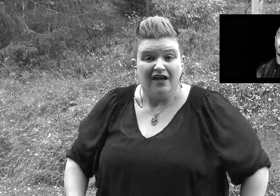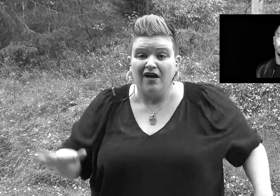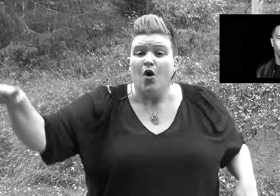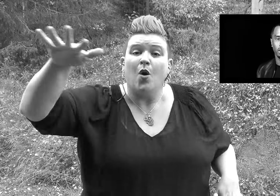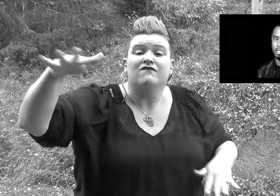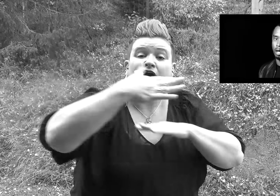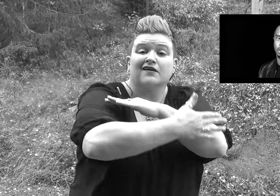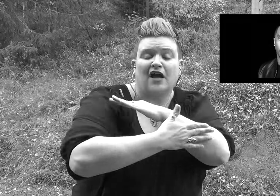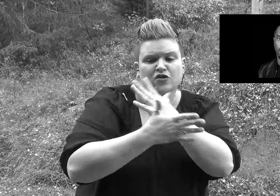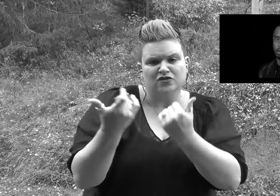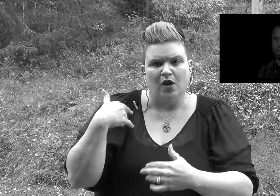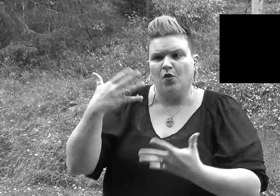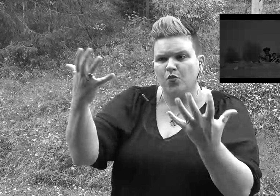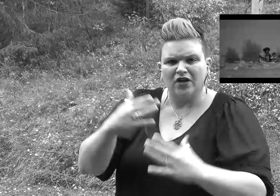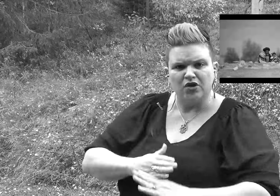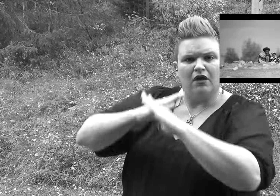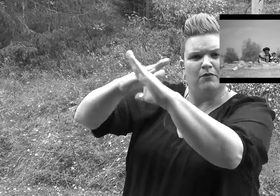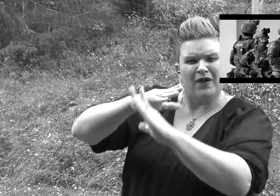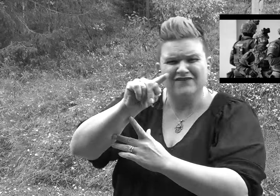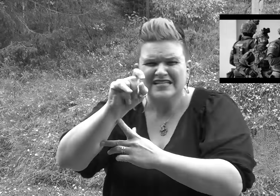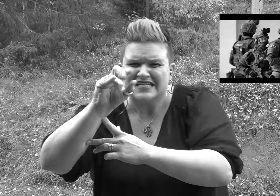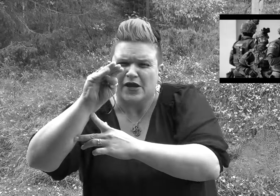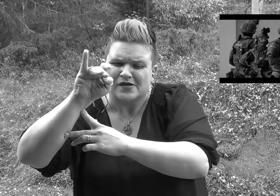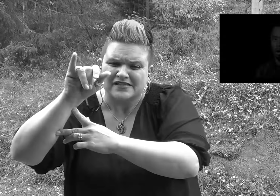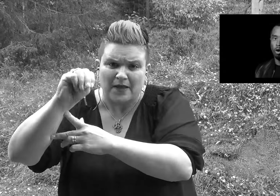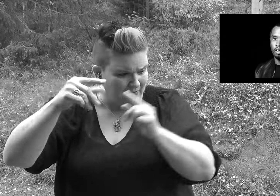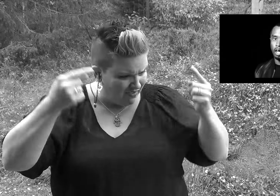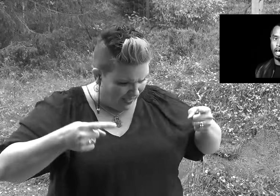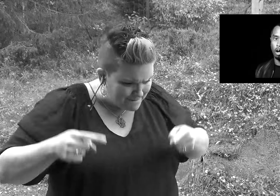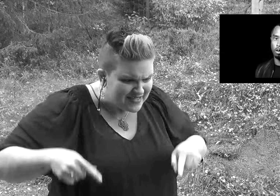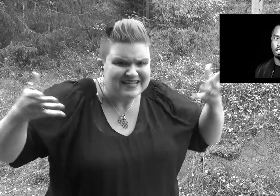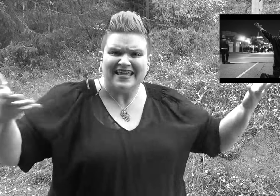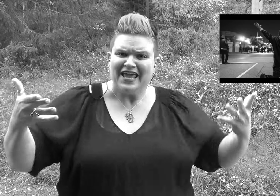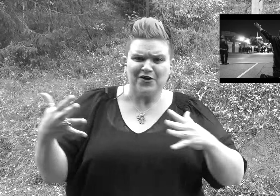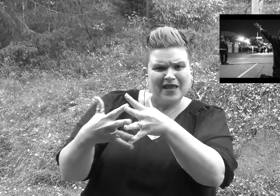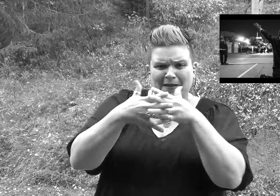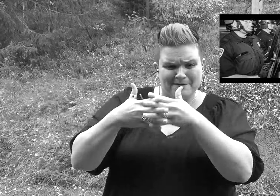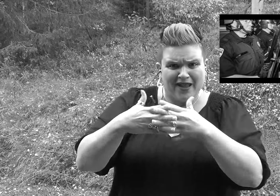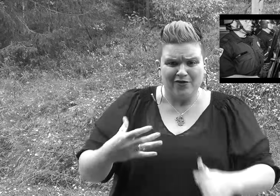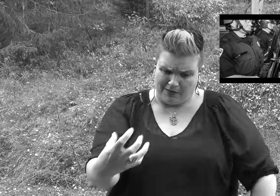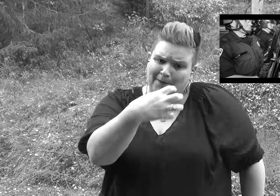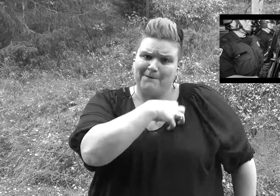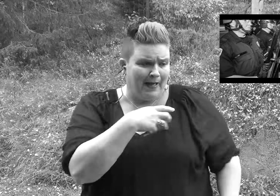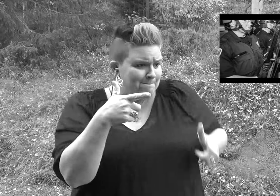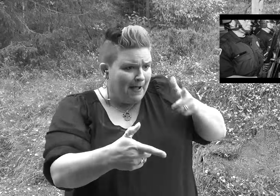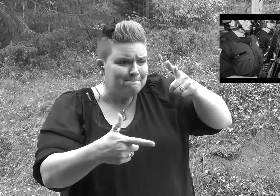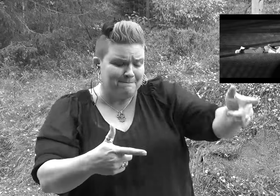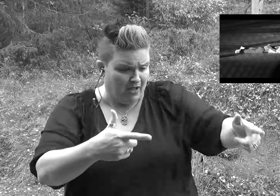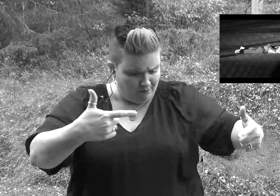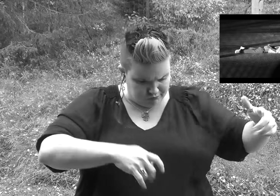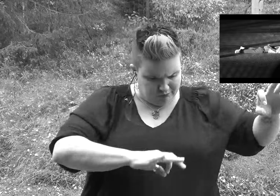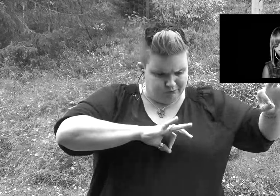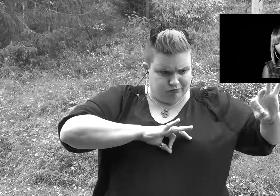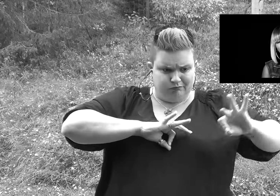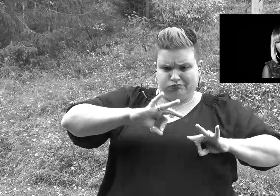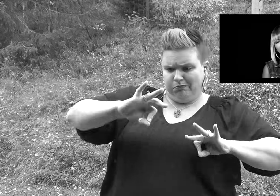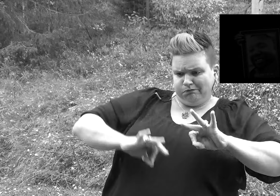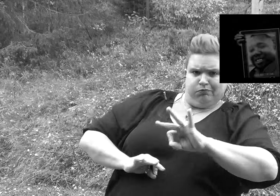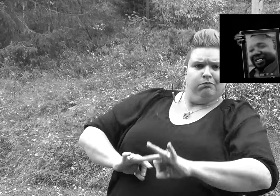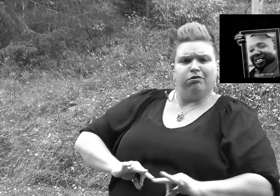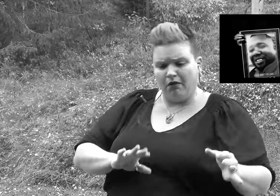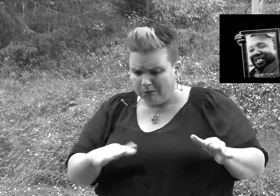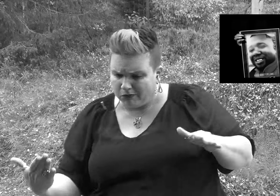Overseas, yeah, they're trying to stop terrorism Where's the love? Overhead on the streets, the police shoot the people Put the bullets in them